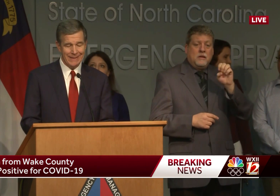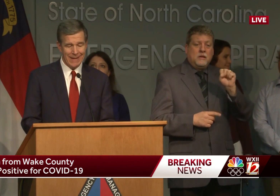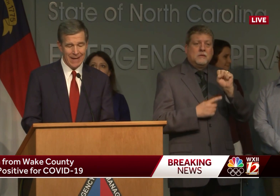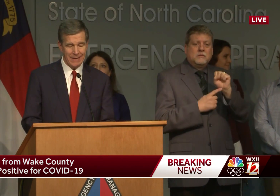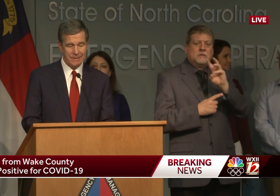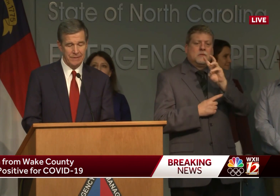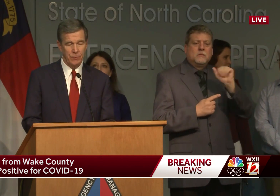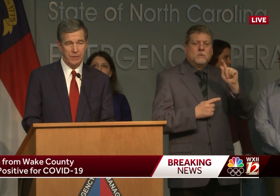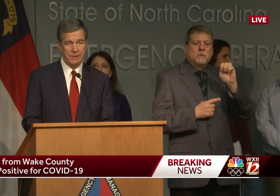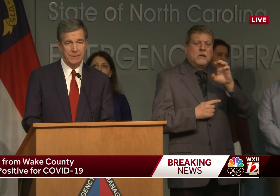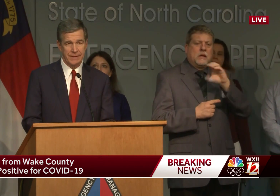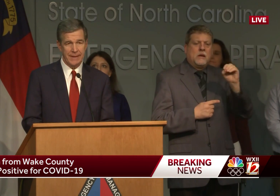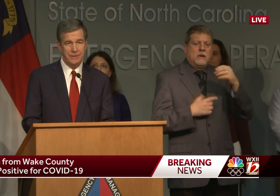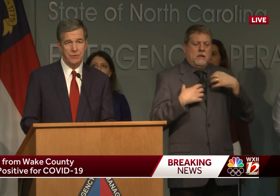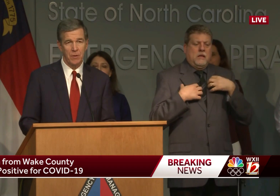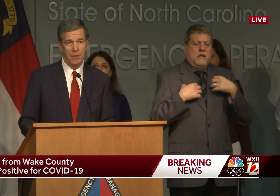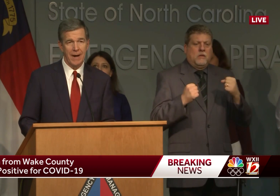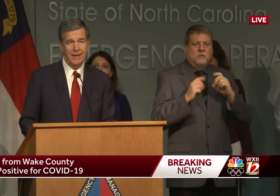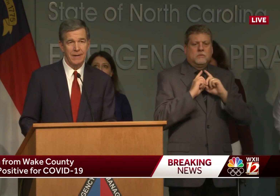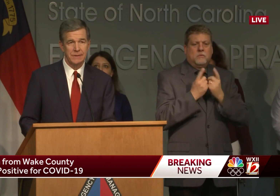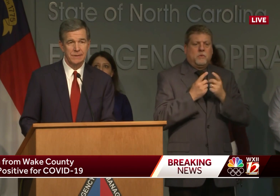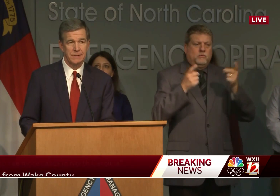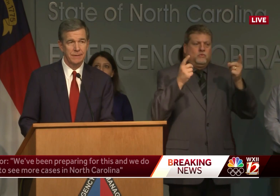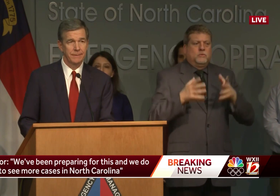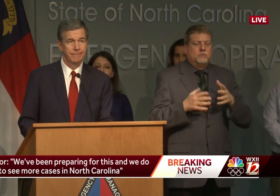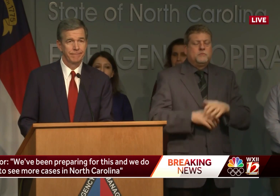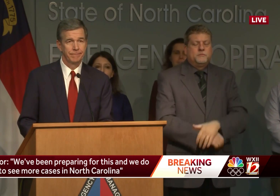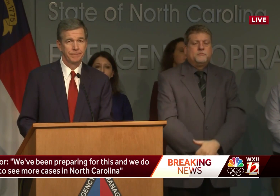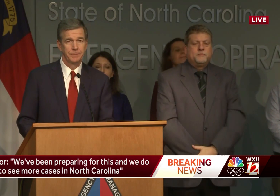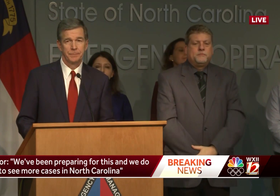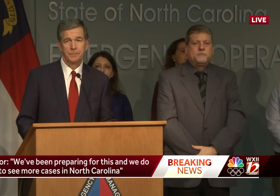-E-S, Chris, C-H-R-I-S.